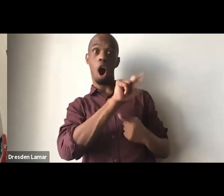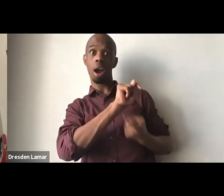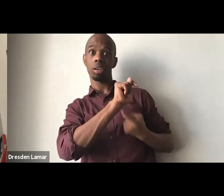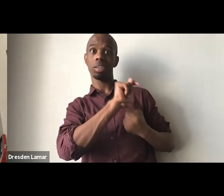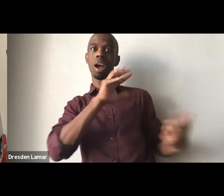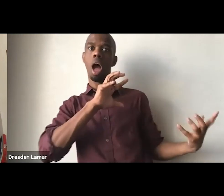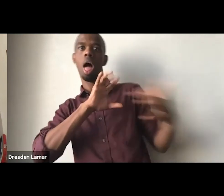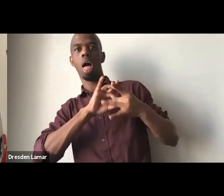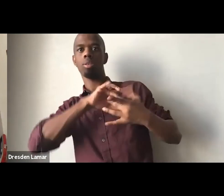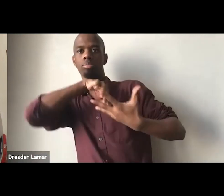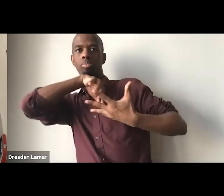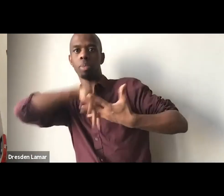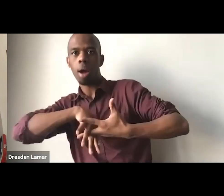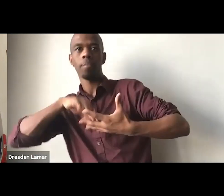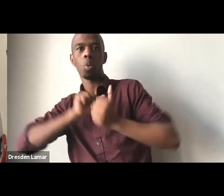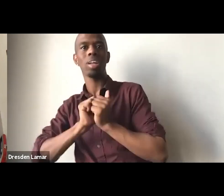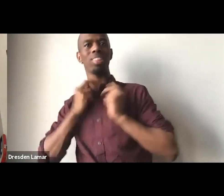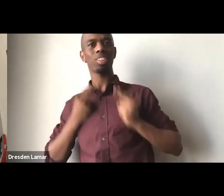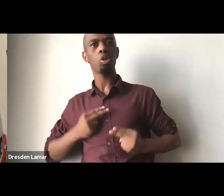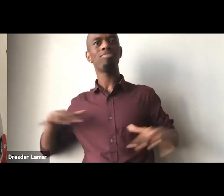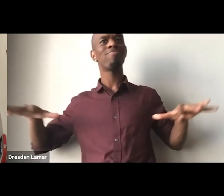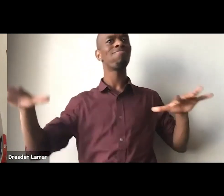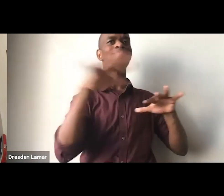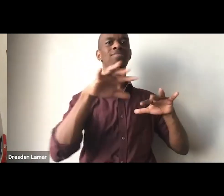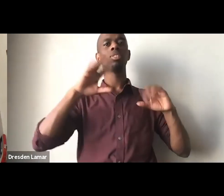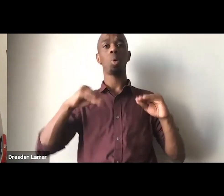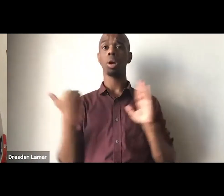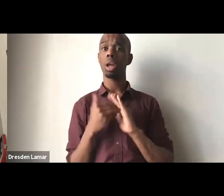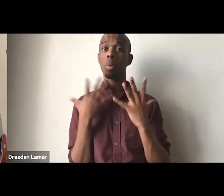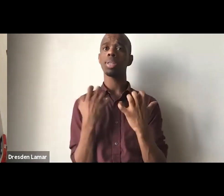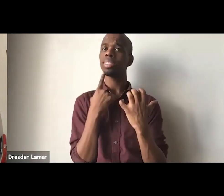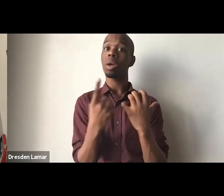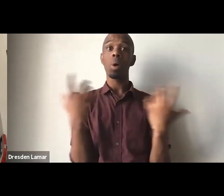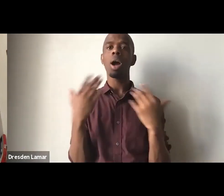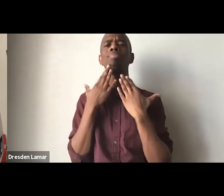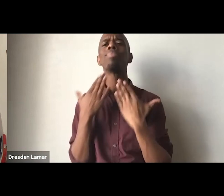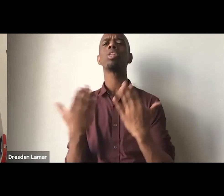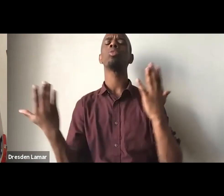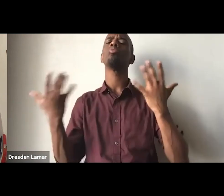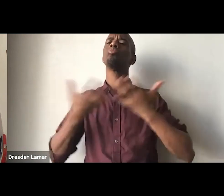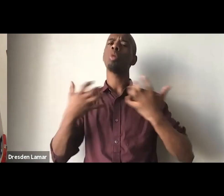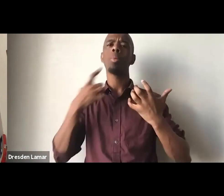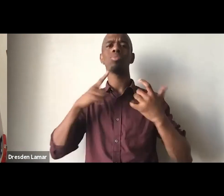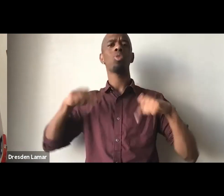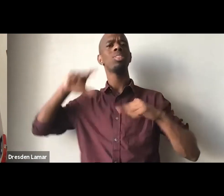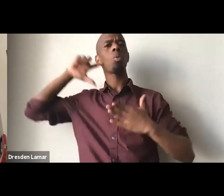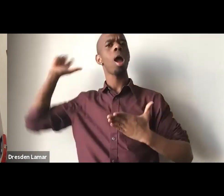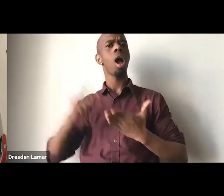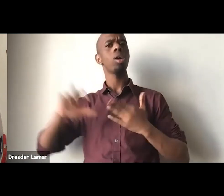I just want to say again, thank you so much for this wonderful recognition. I will continue